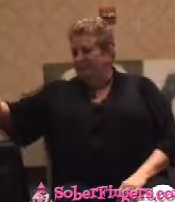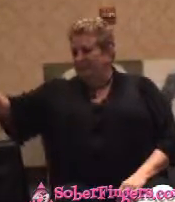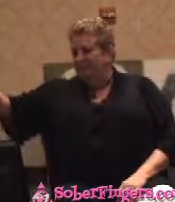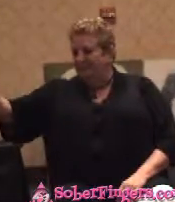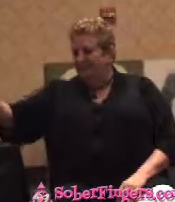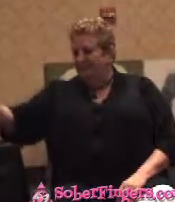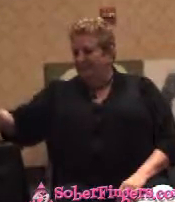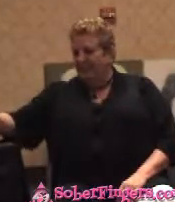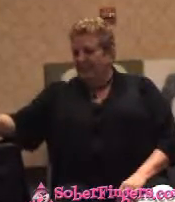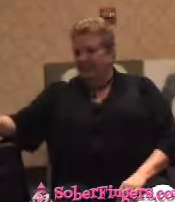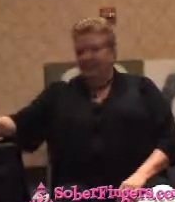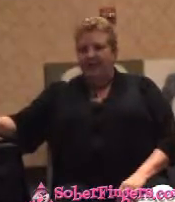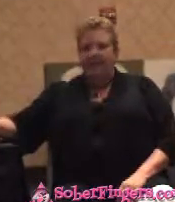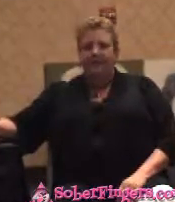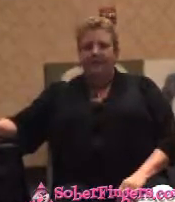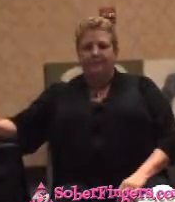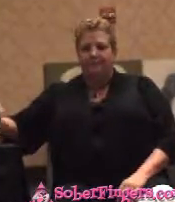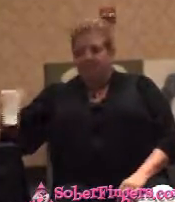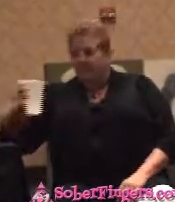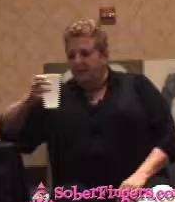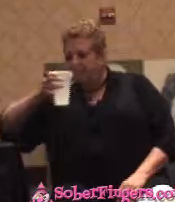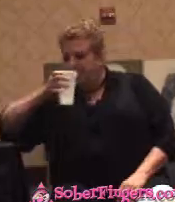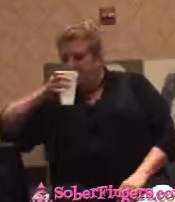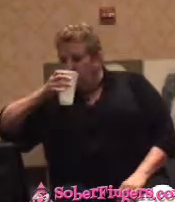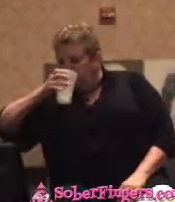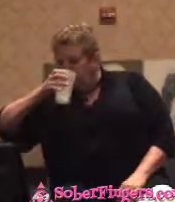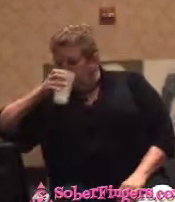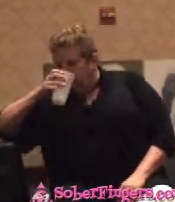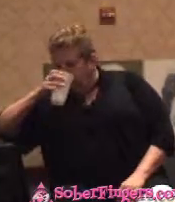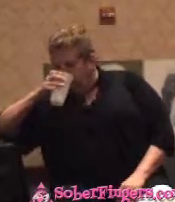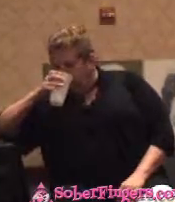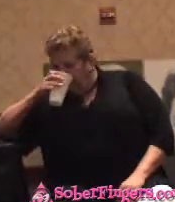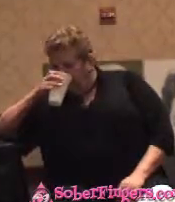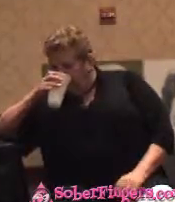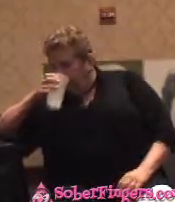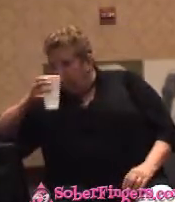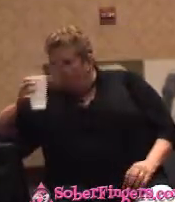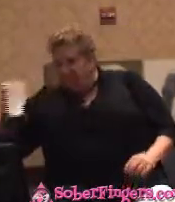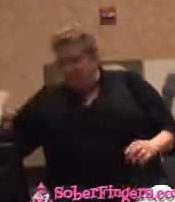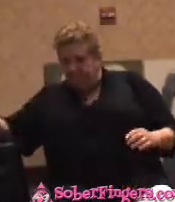I thought, you know, I was very worried about my anonymity. I figured that law firm was going to fire me.